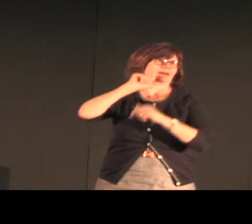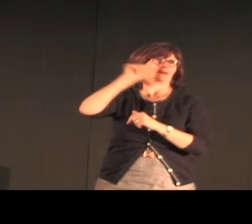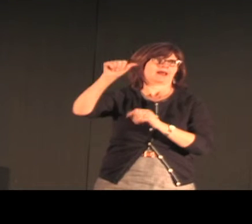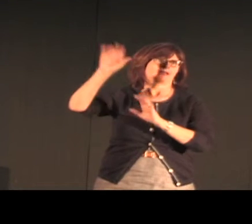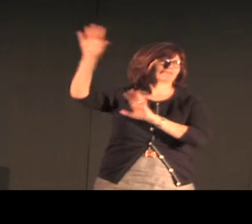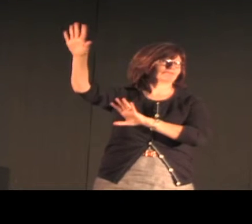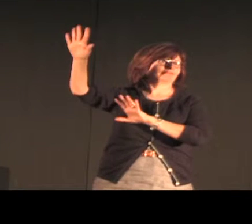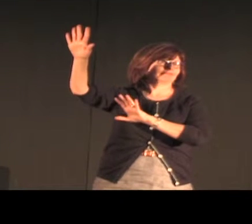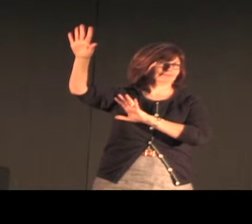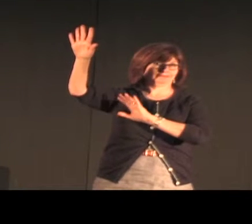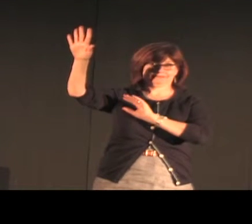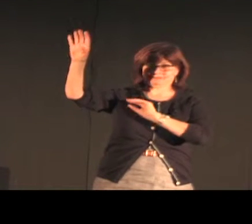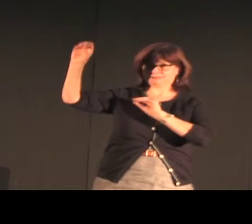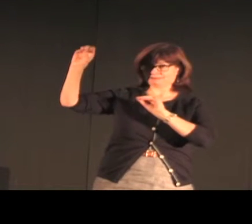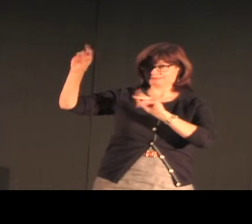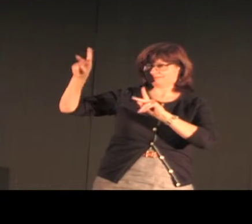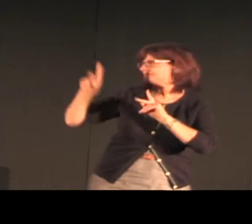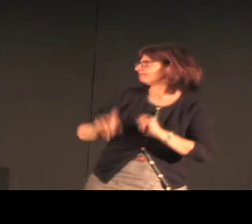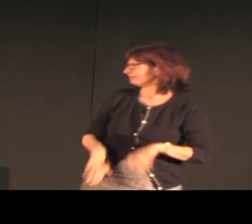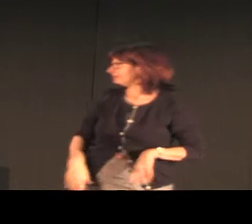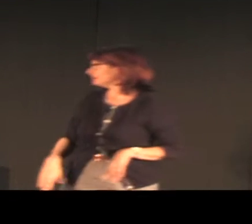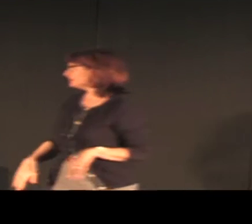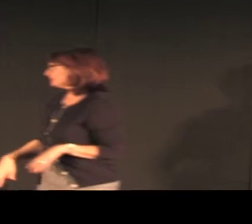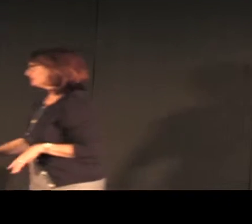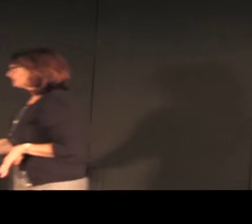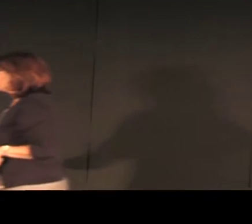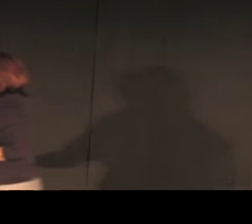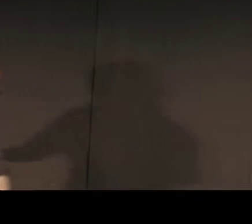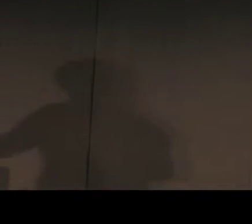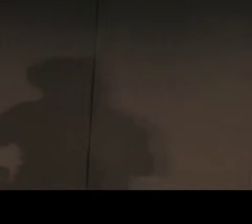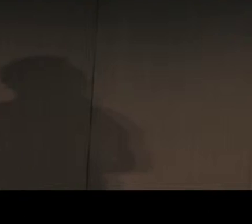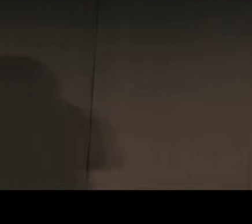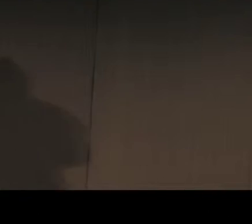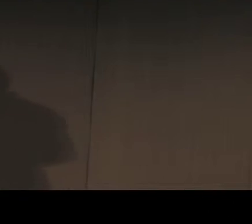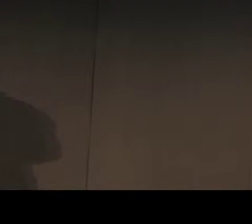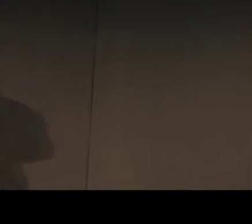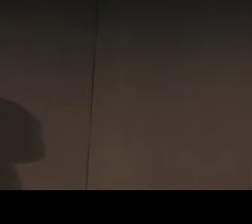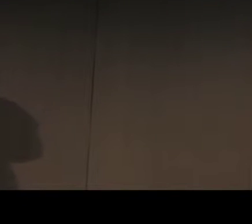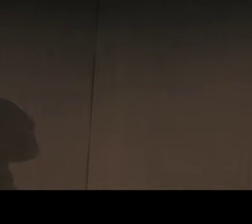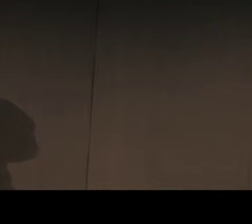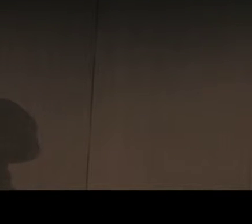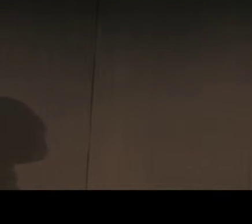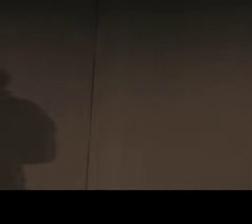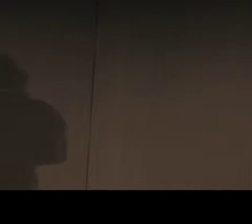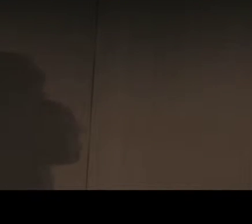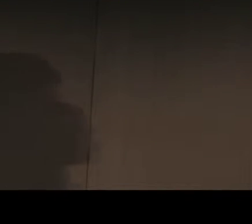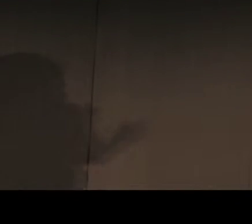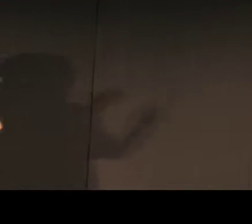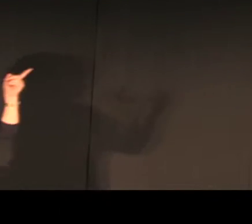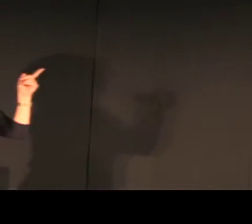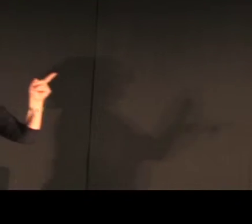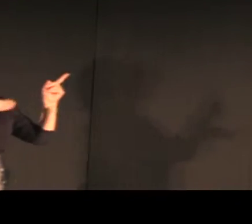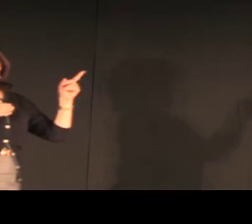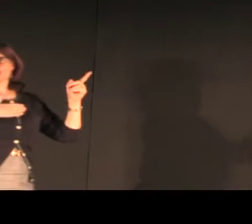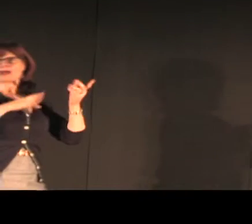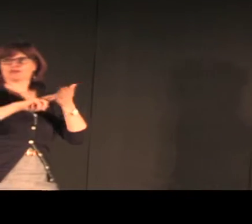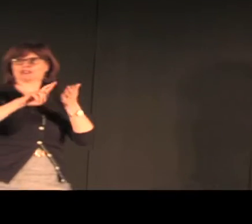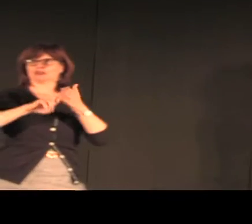So one of the byproducts of that was because people did not leave the community, then they did not learn Israeli sign language, so the integrity of the oral